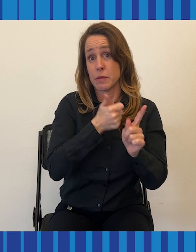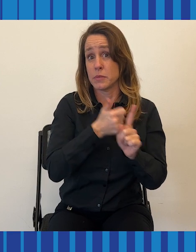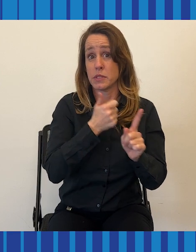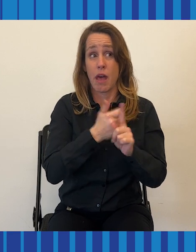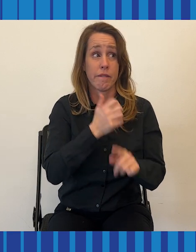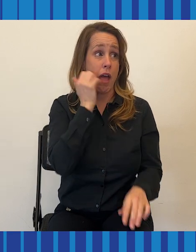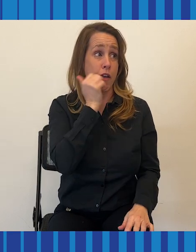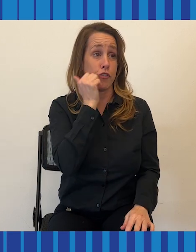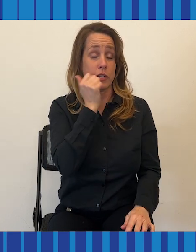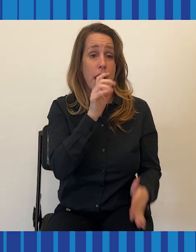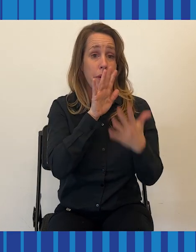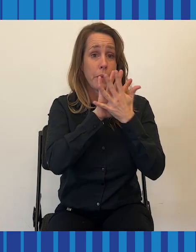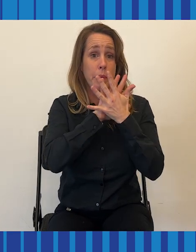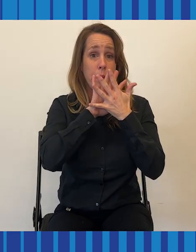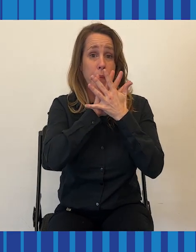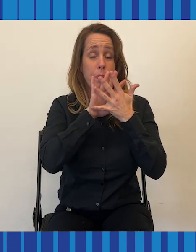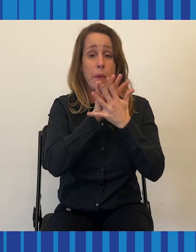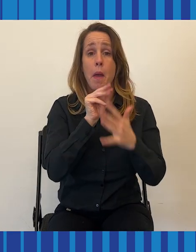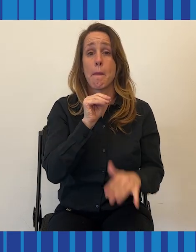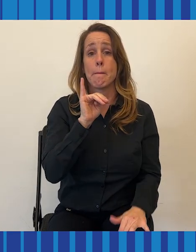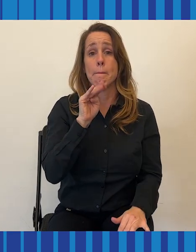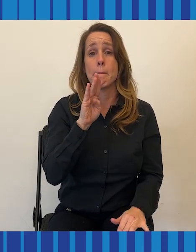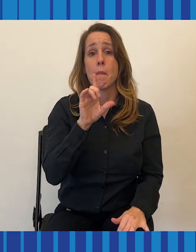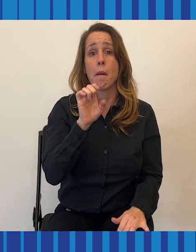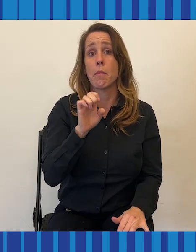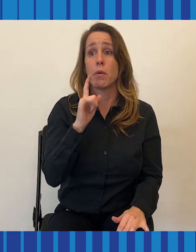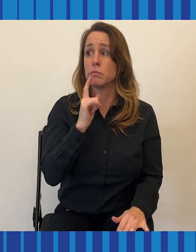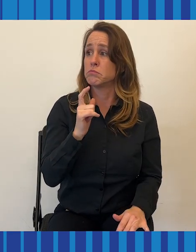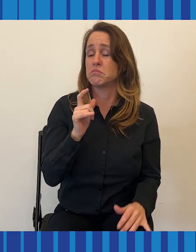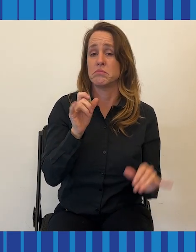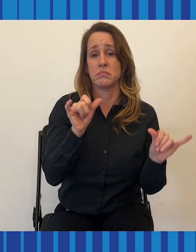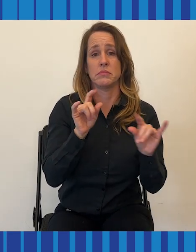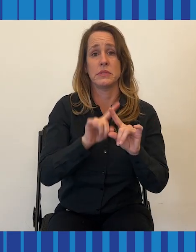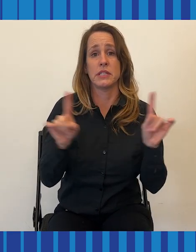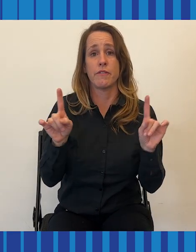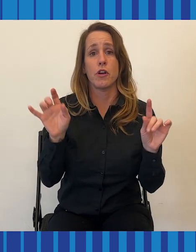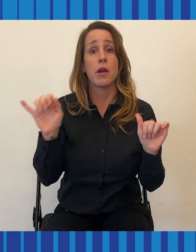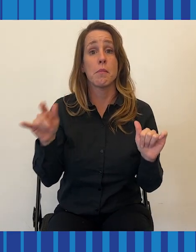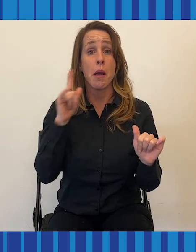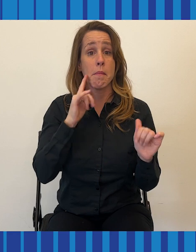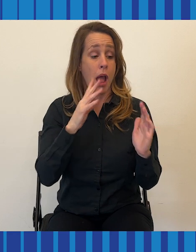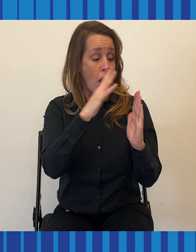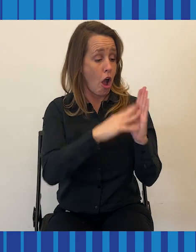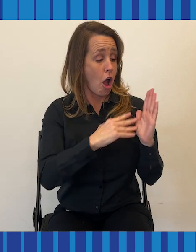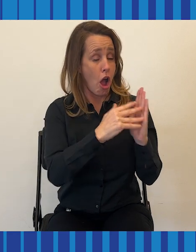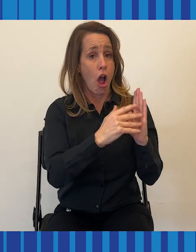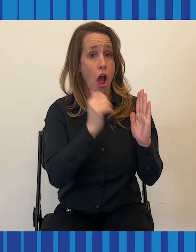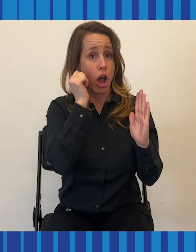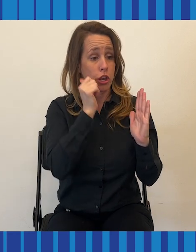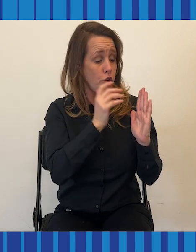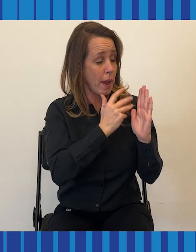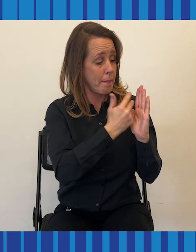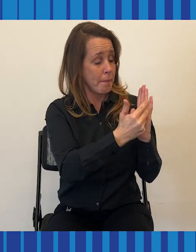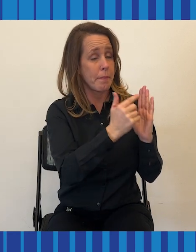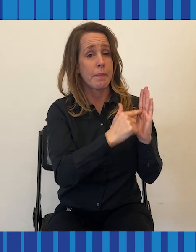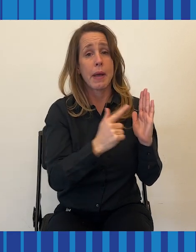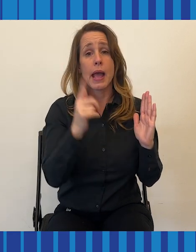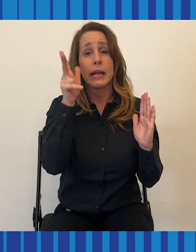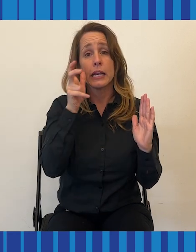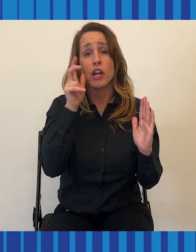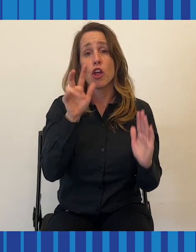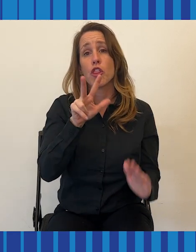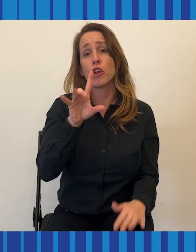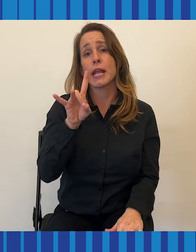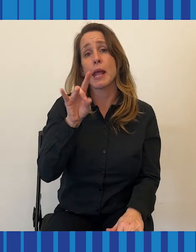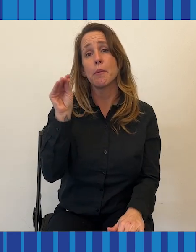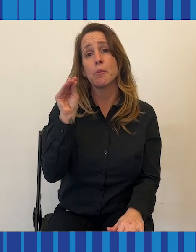they are a natural mumbler, you know, that's a hard one. It's not just that when you look at my audiogram, it shows I